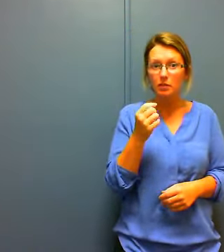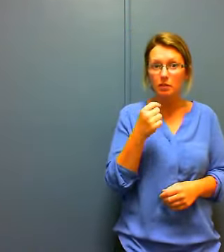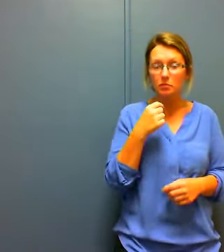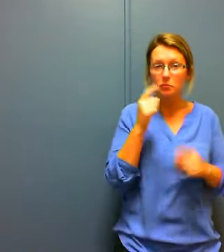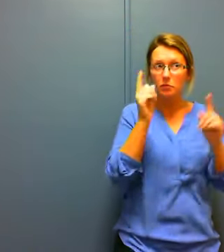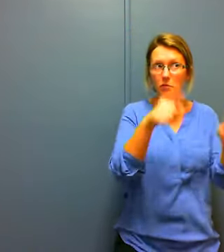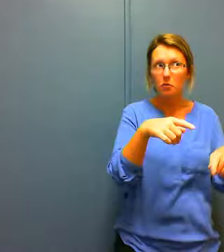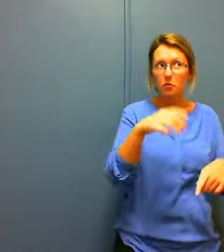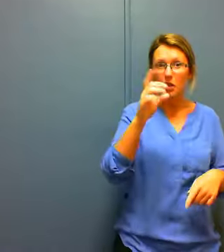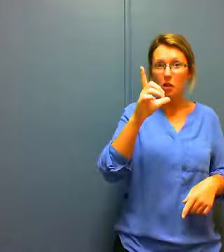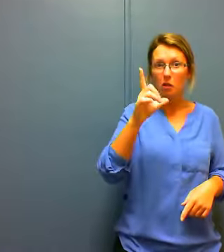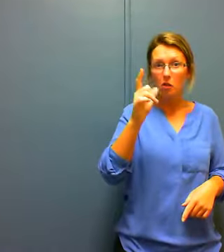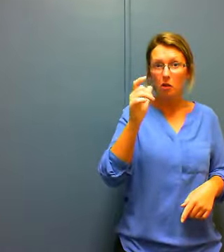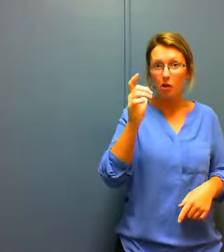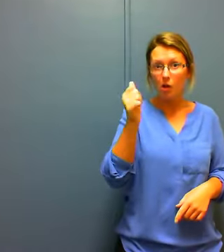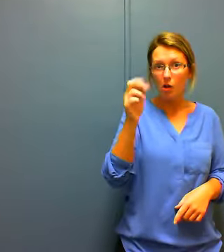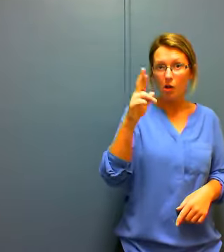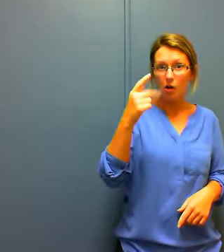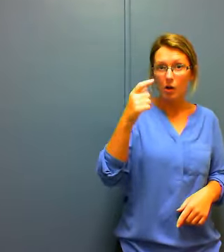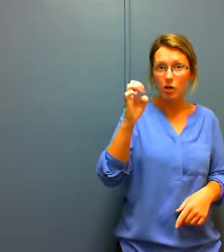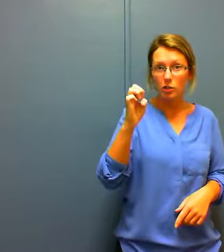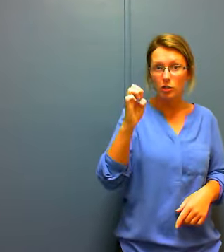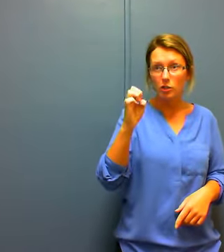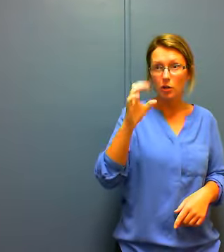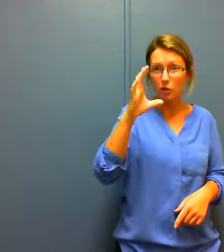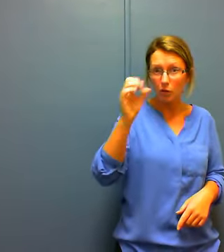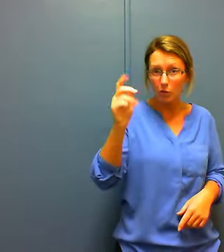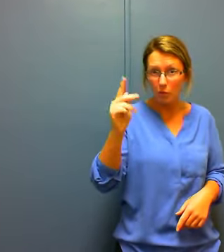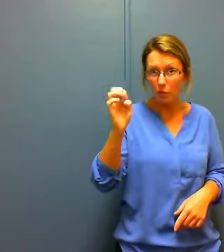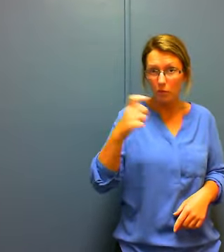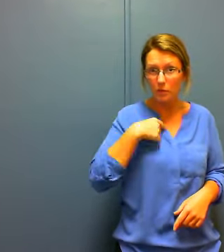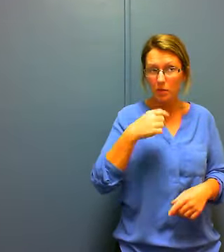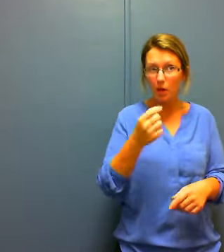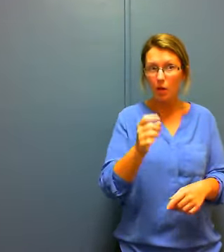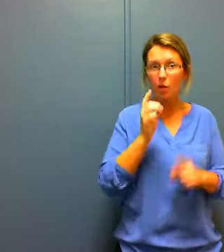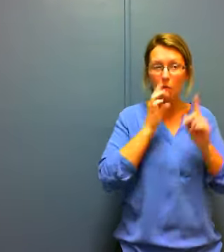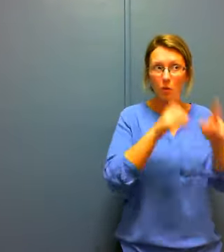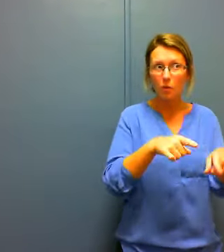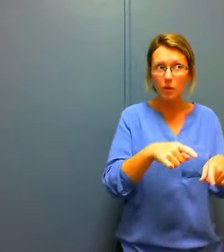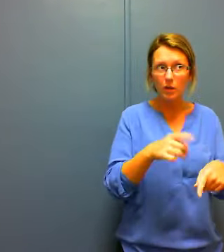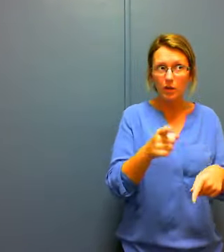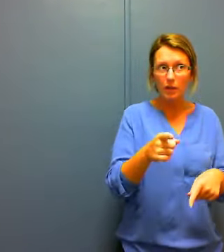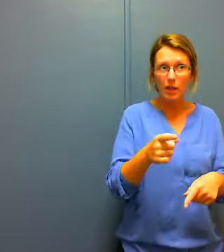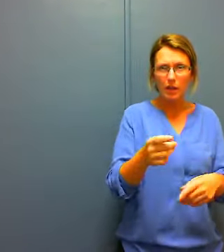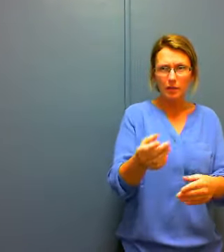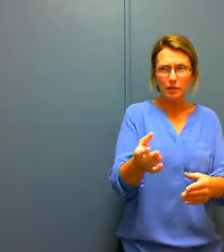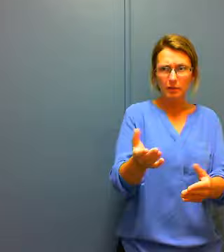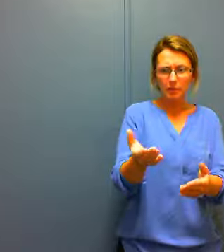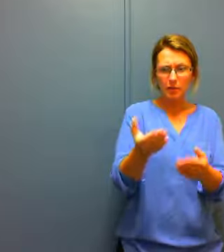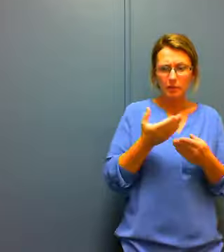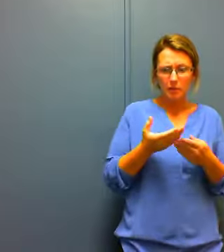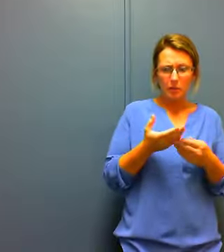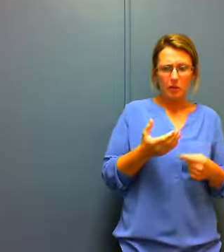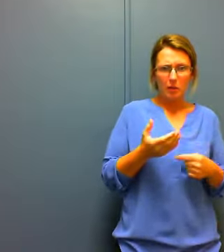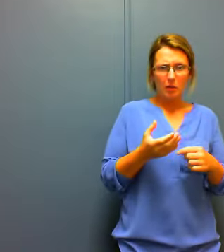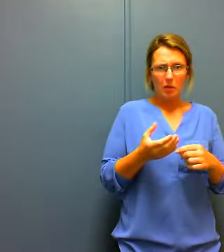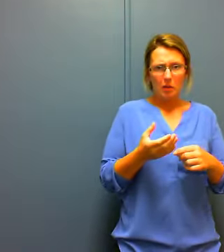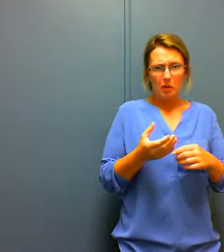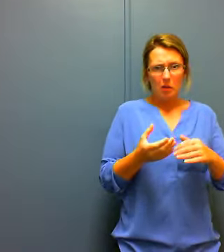for the first time in my life and they gave me this extra extra extra large coke it was just